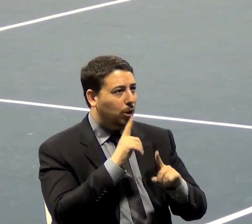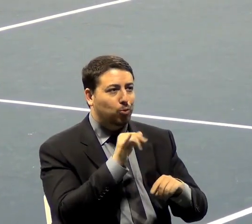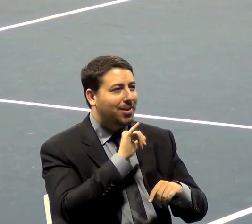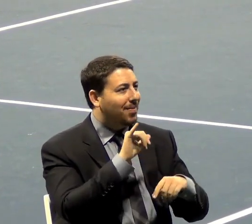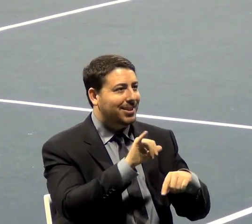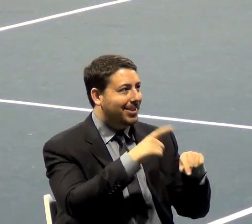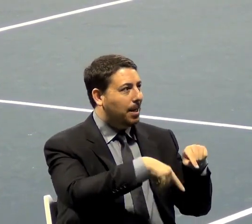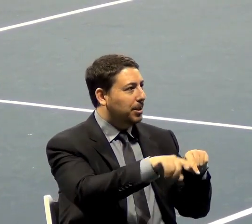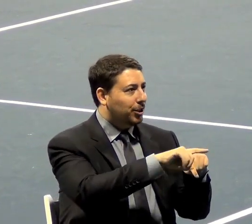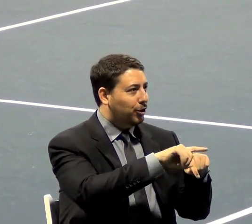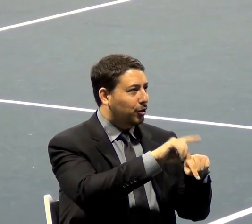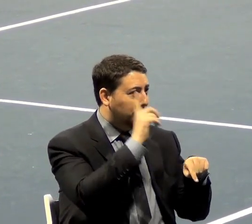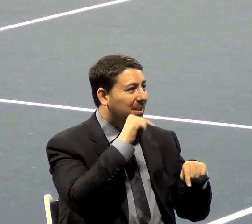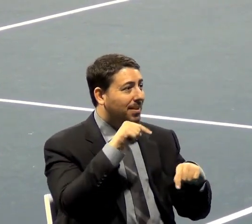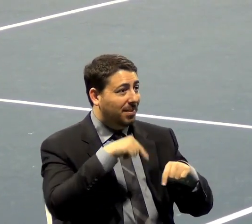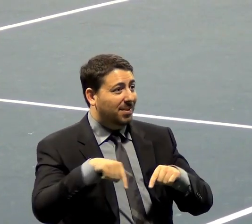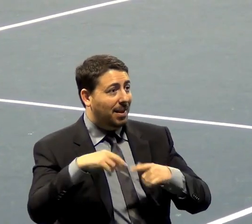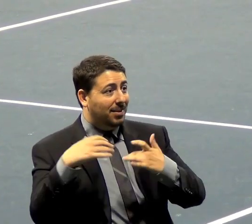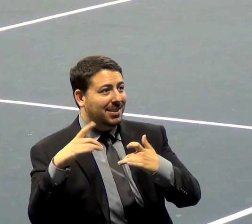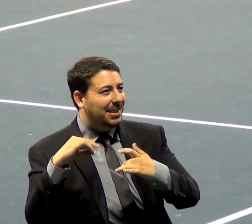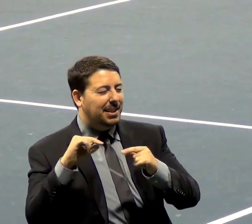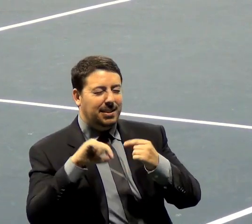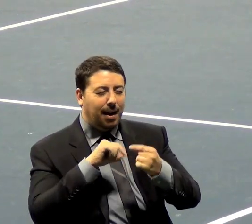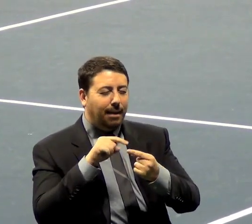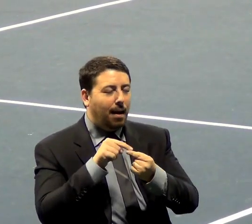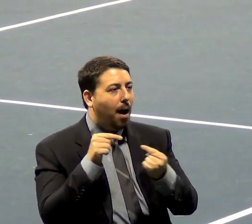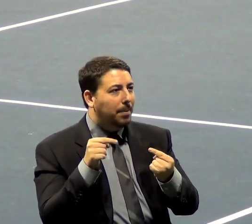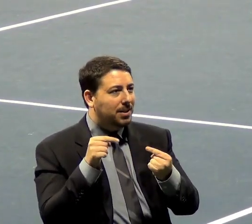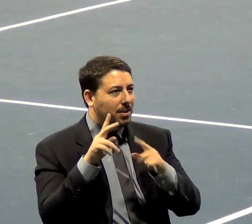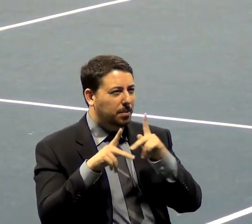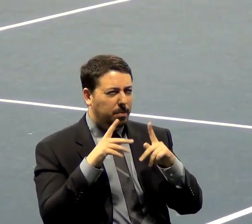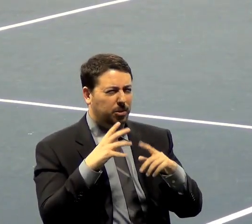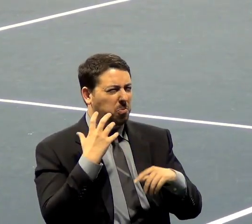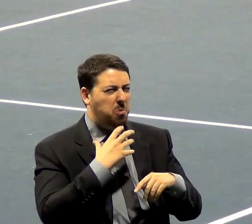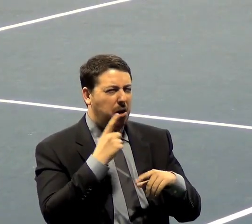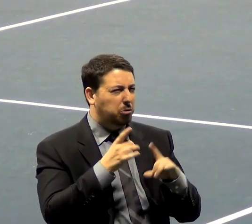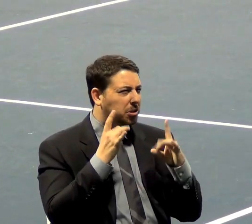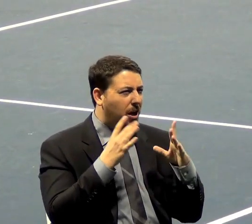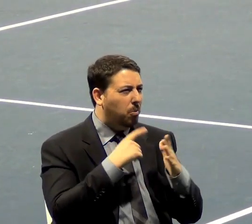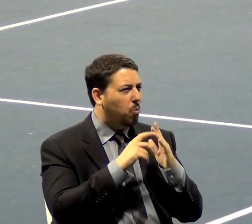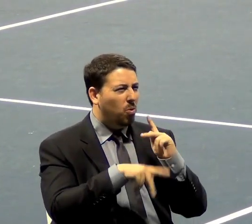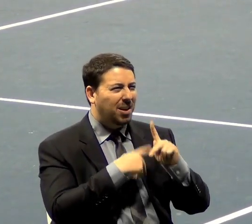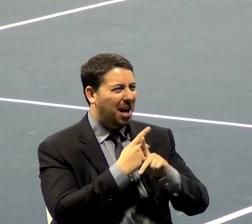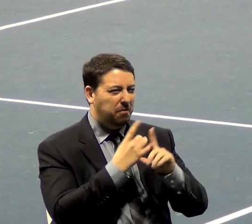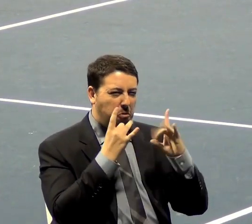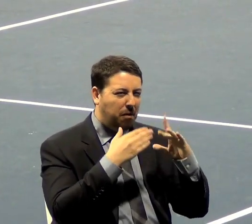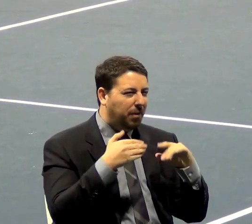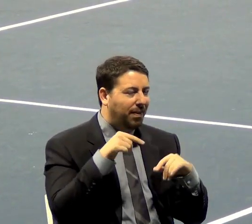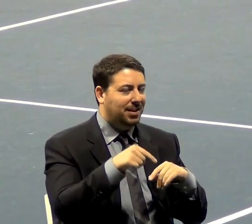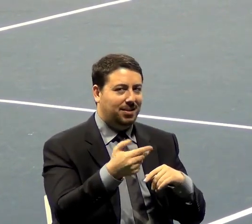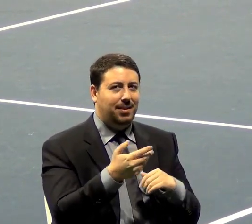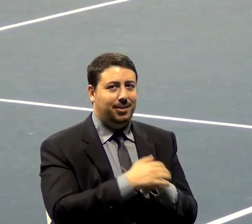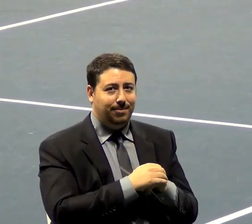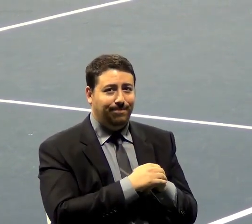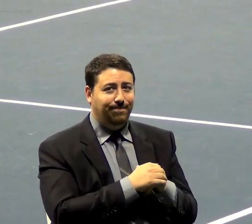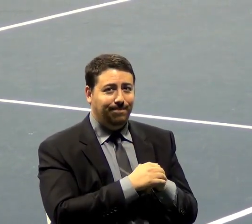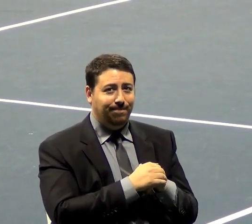Because they did exactly the opposite, you know. they, wow, this is terrible, what kind of heresy is this, you know. But